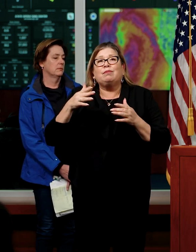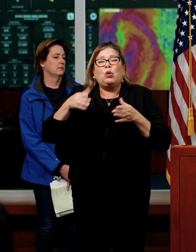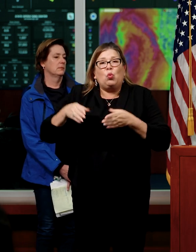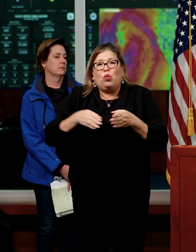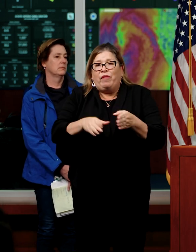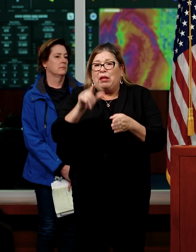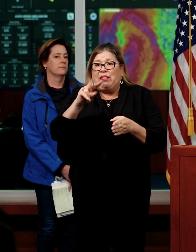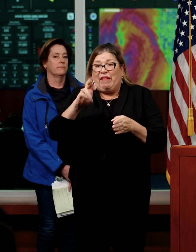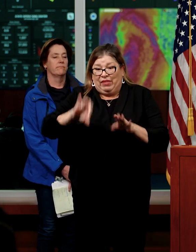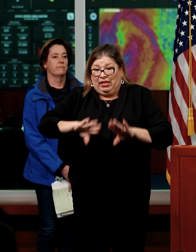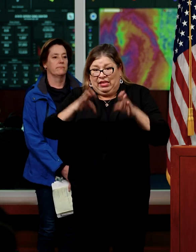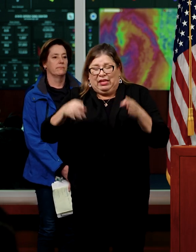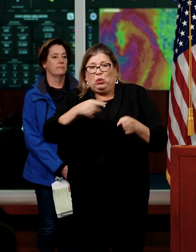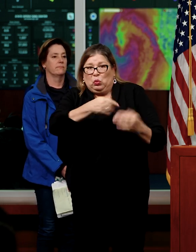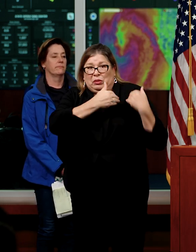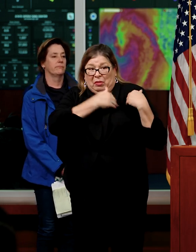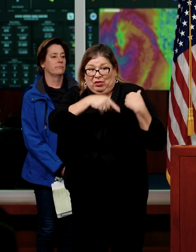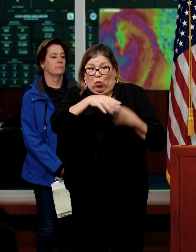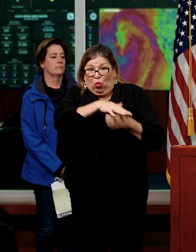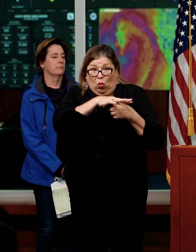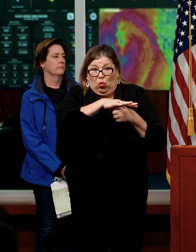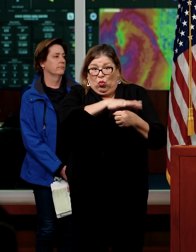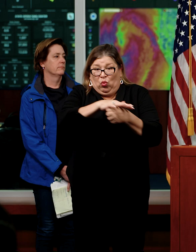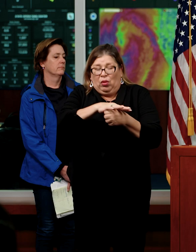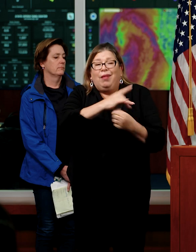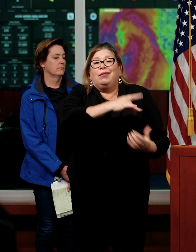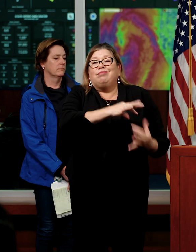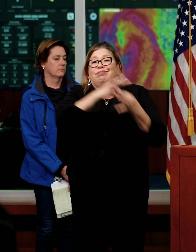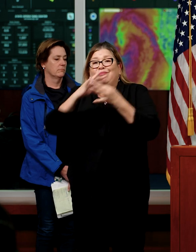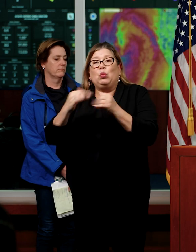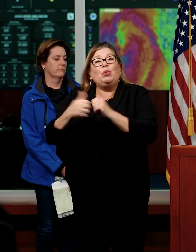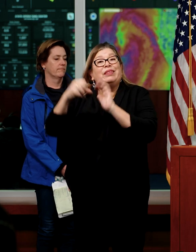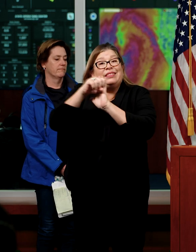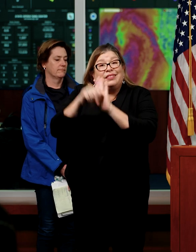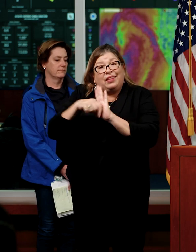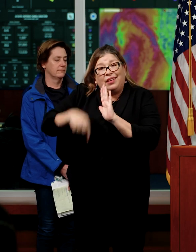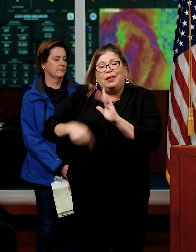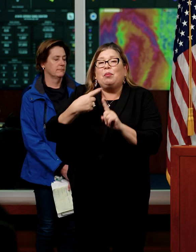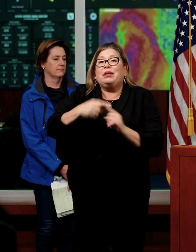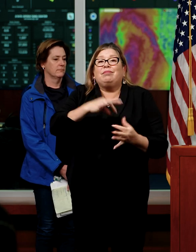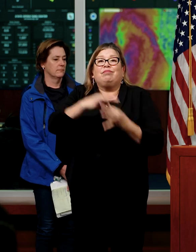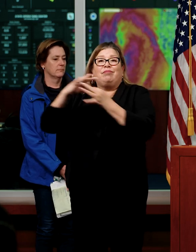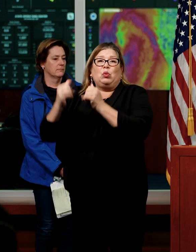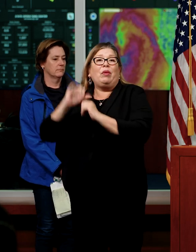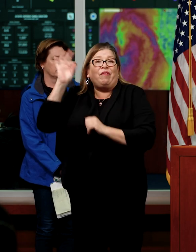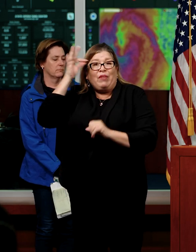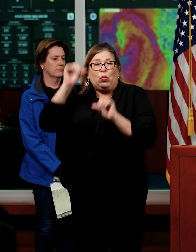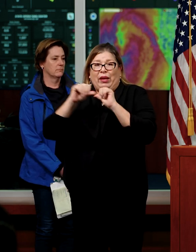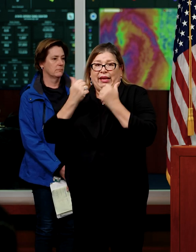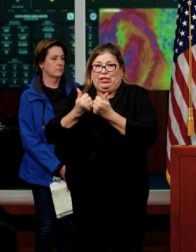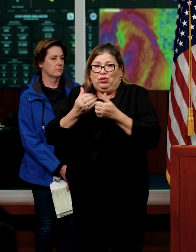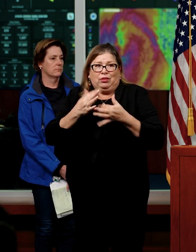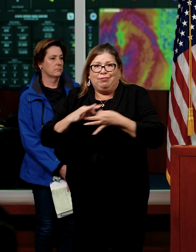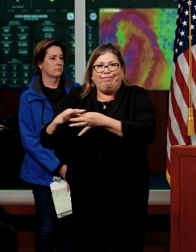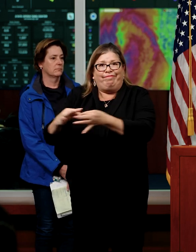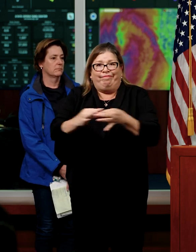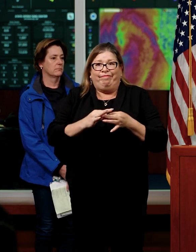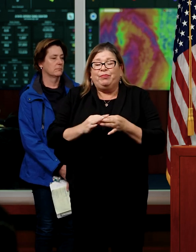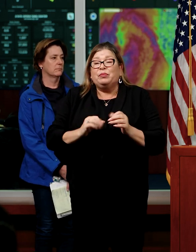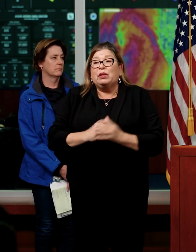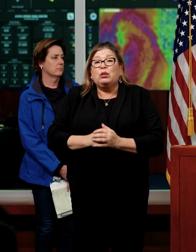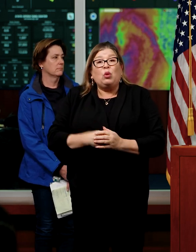And connecting those local authorities with the state and the federal agencies. And this network, this organization